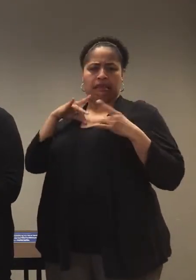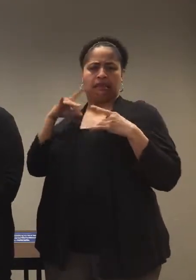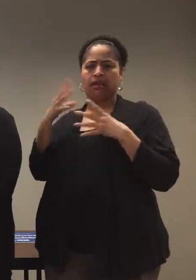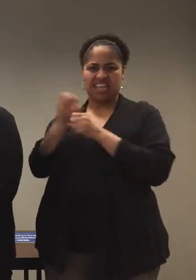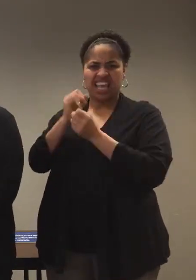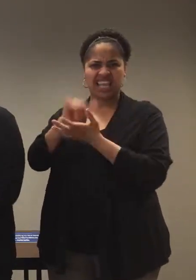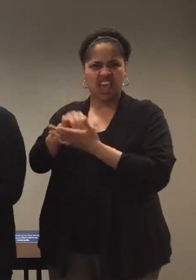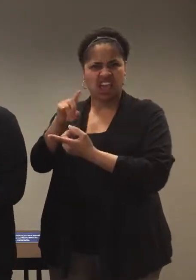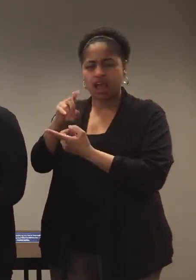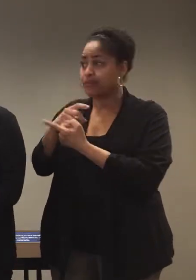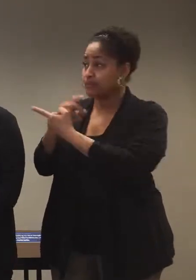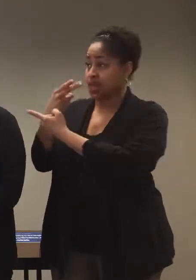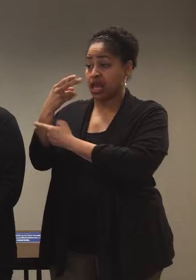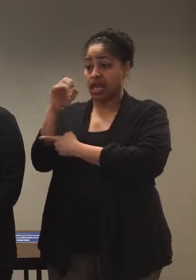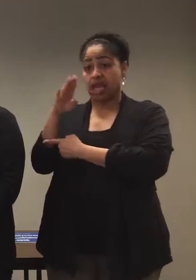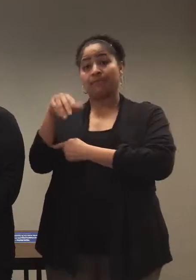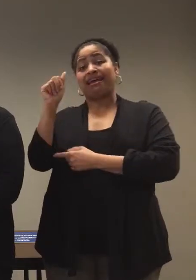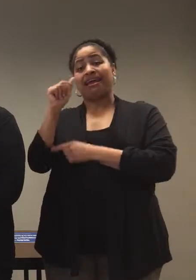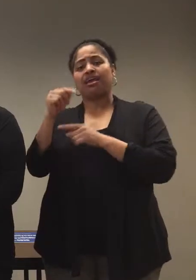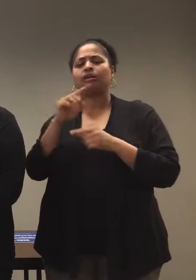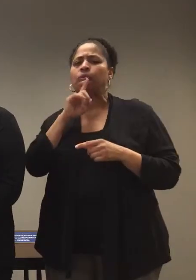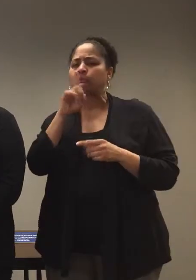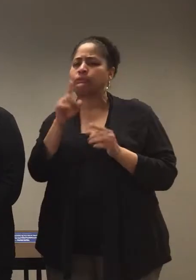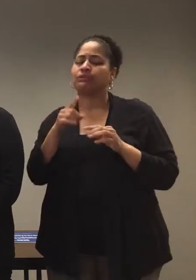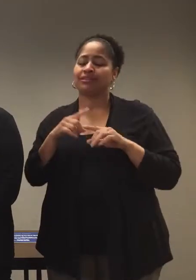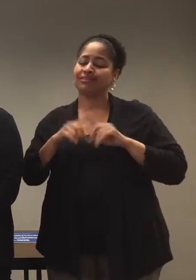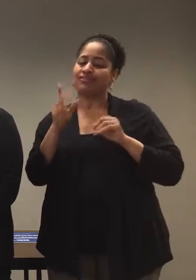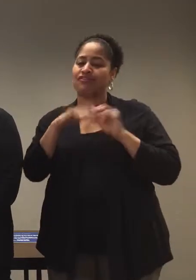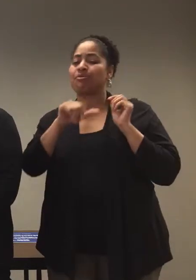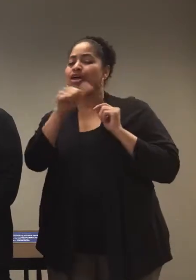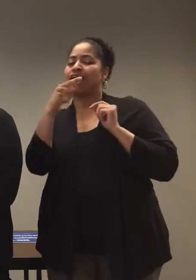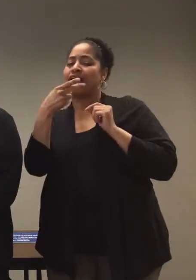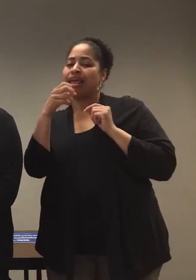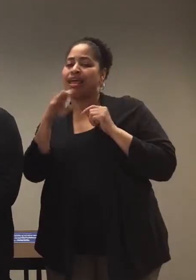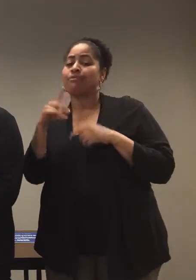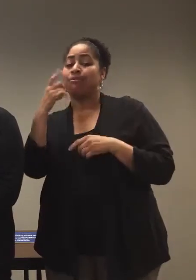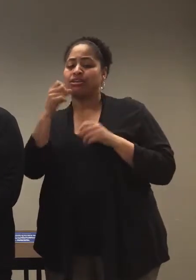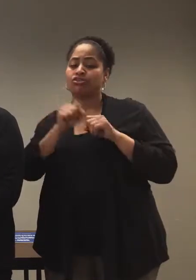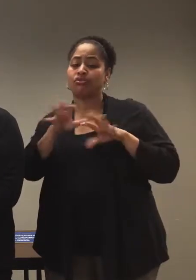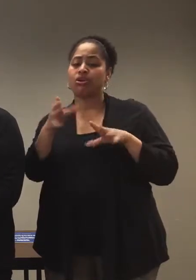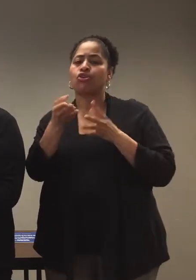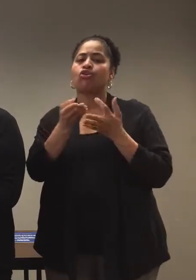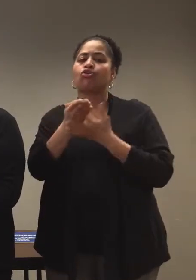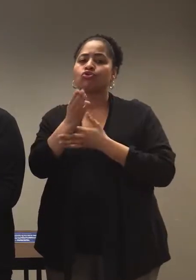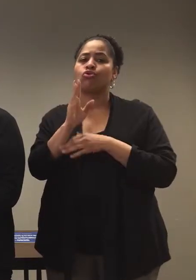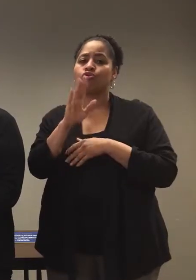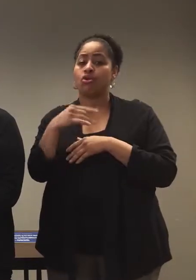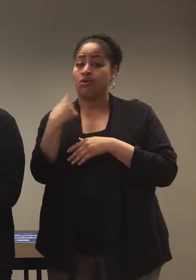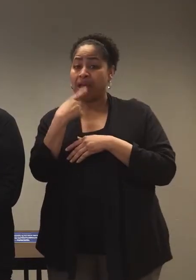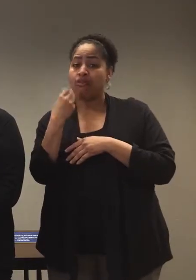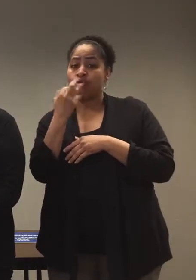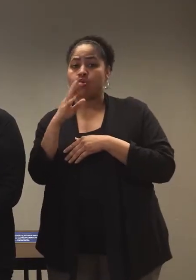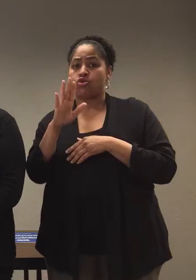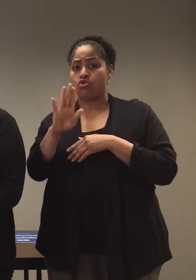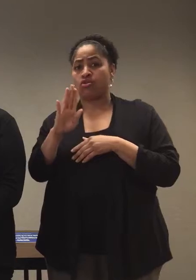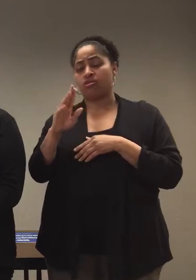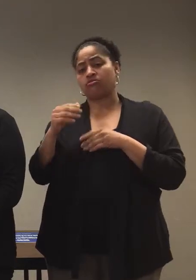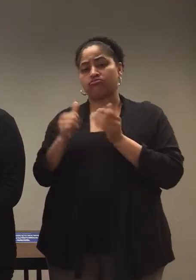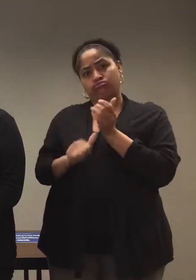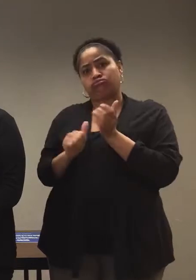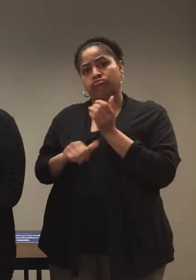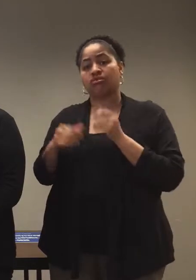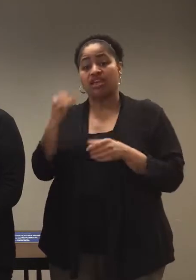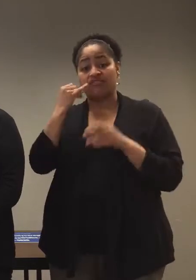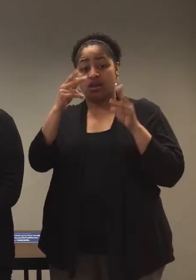virus? Hepatitis A is unique from the other hepatitis viruses because it's transmitted by the fecal-oral route, and what that means is a patient that